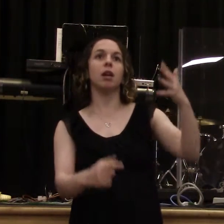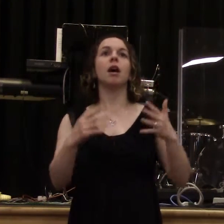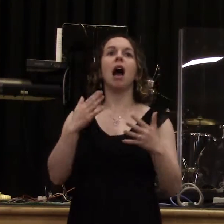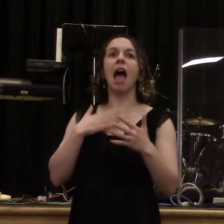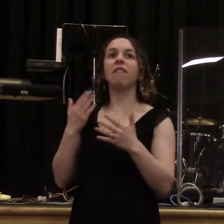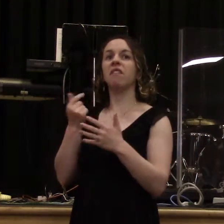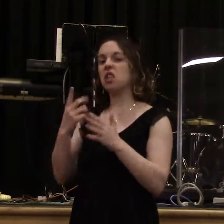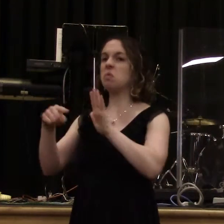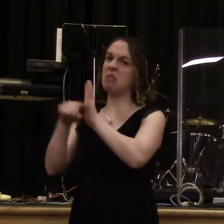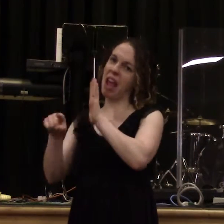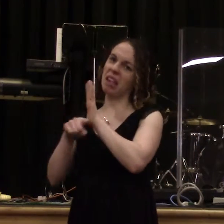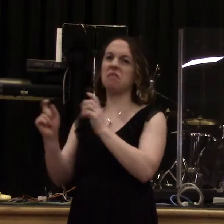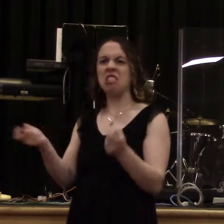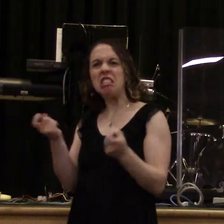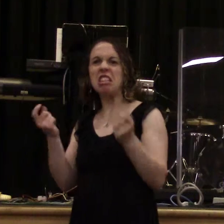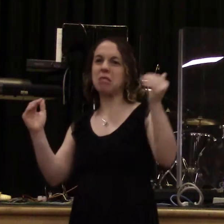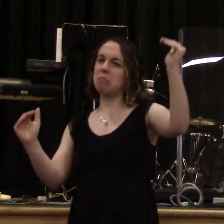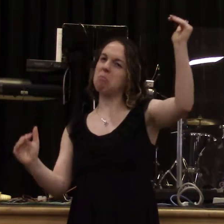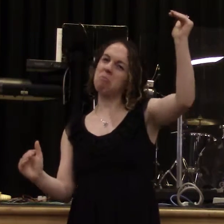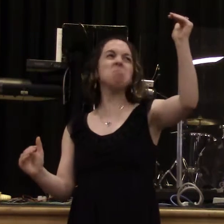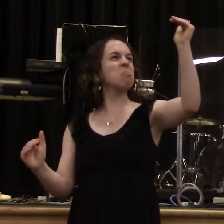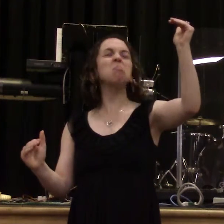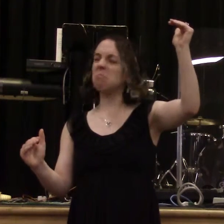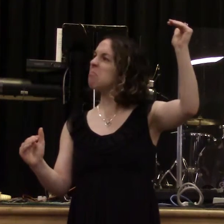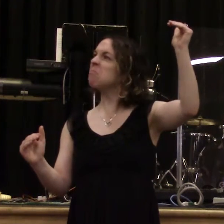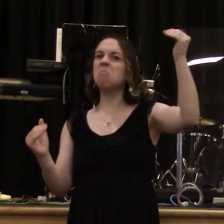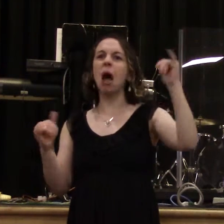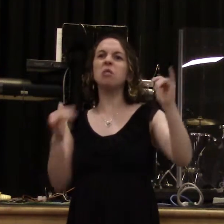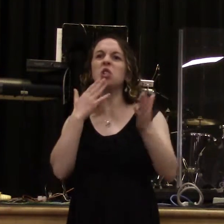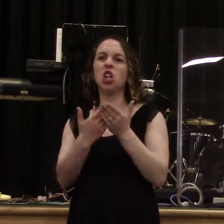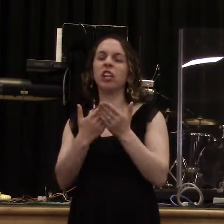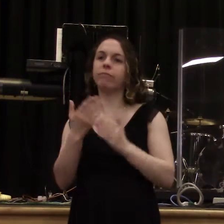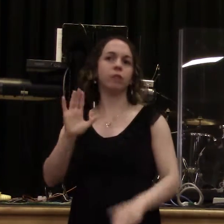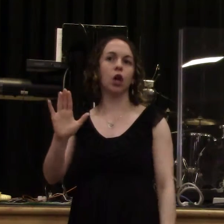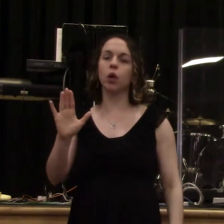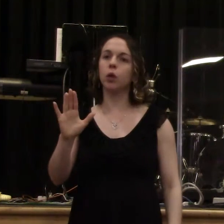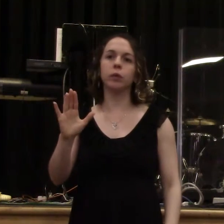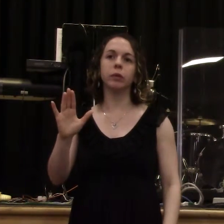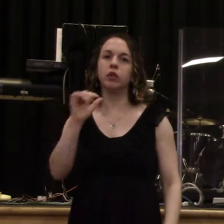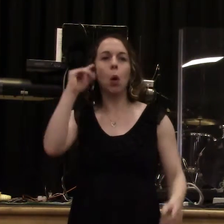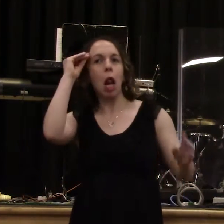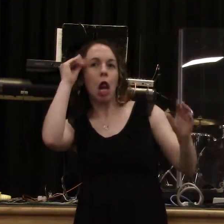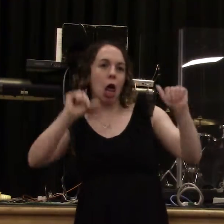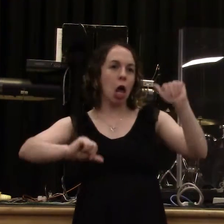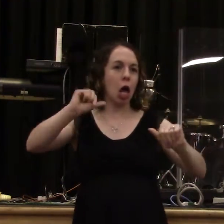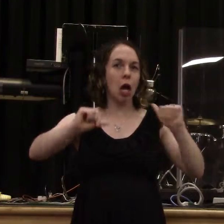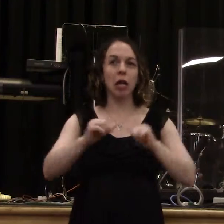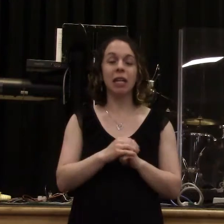I call you to Jesus and say, Father, be honest with God. He knows already. He's got piercing eyes. If there's sin or compromise in your life,